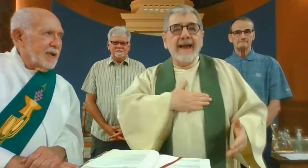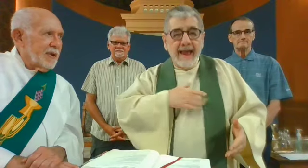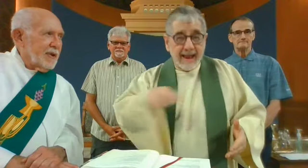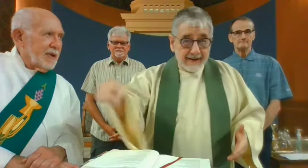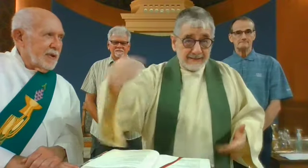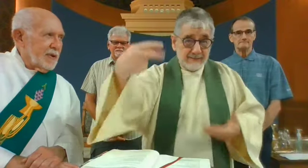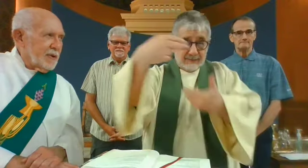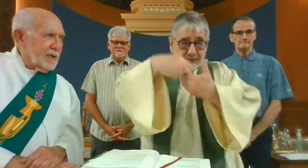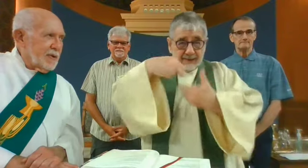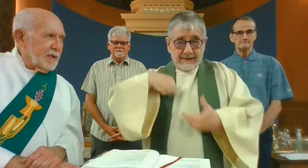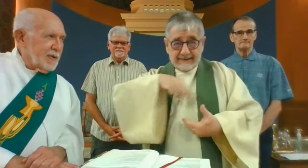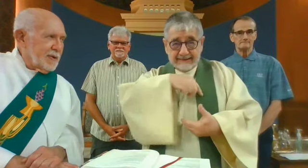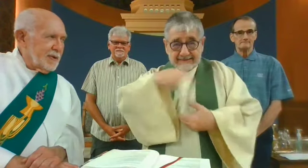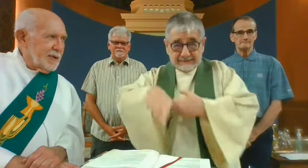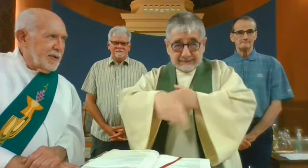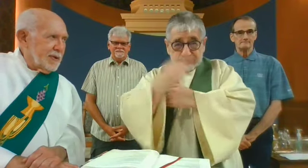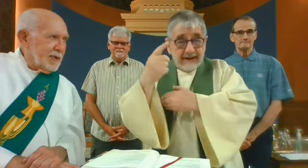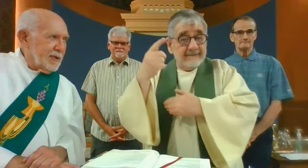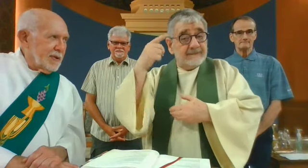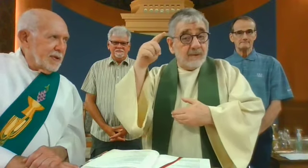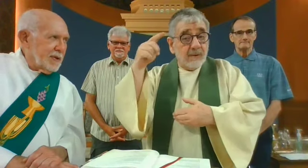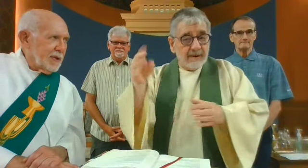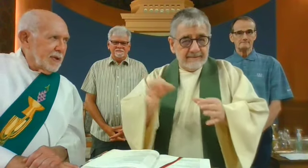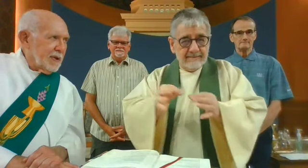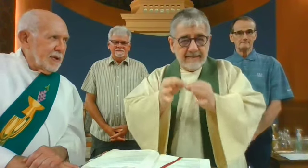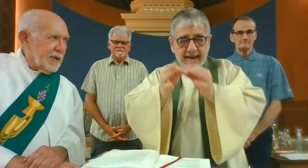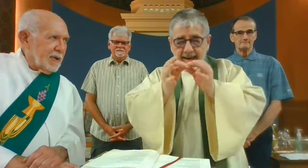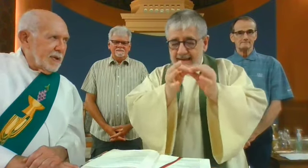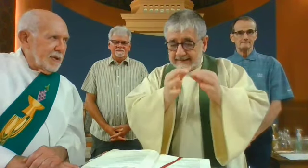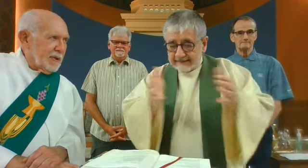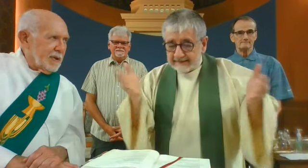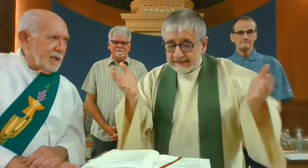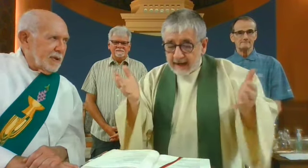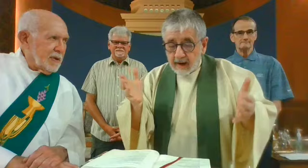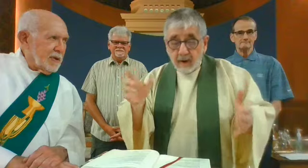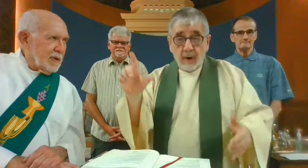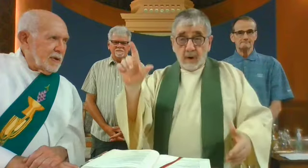We are so happy that you have come to join us today for this Mass.